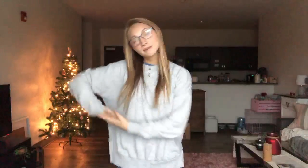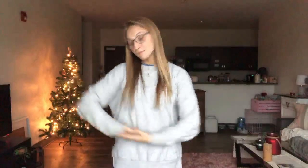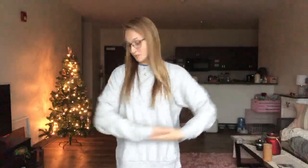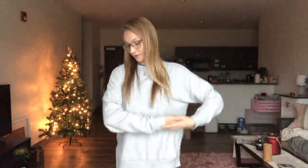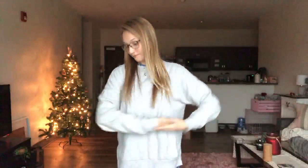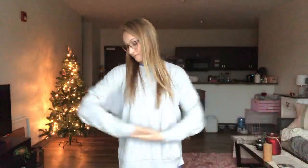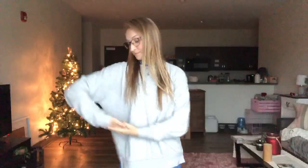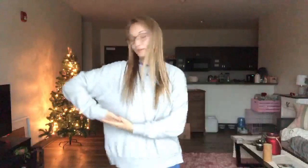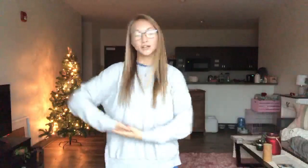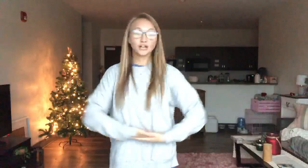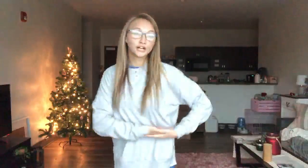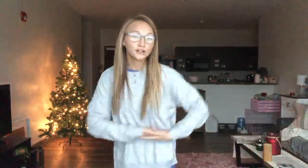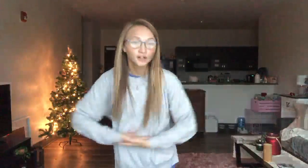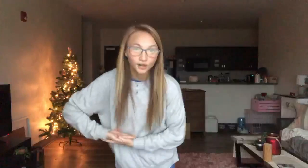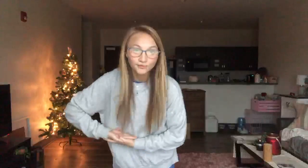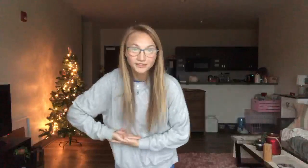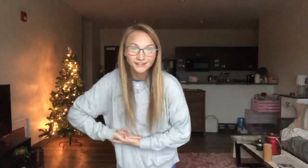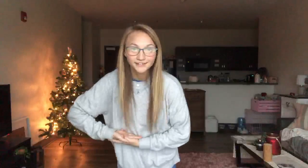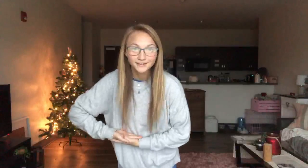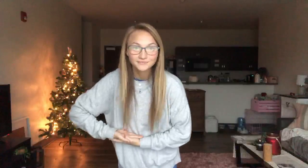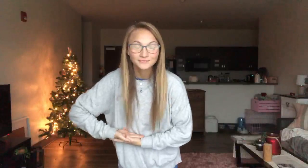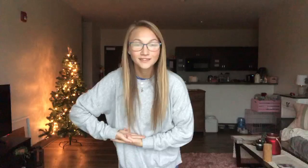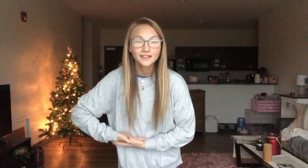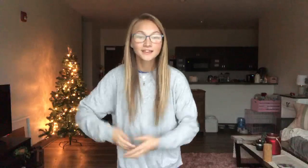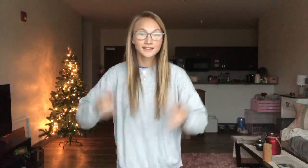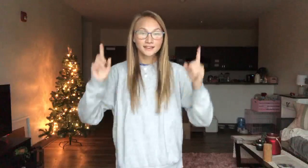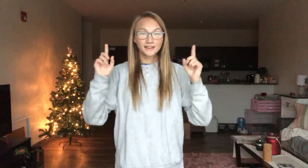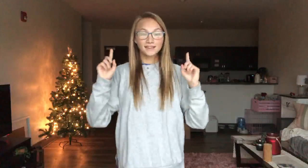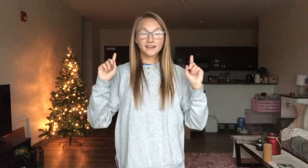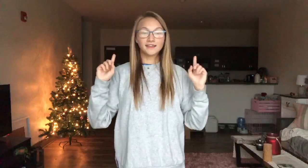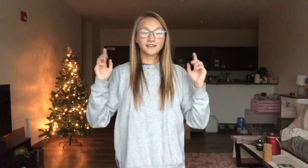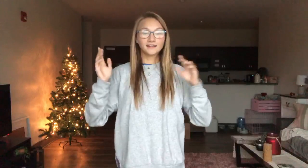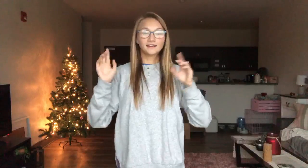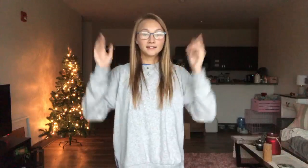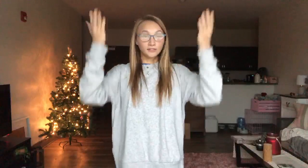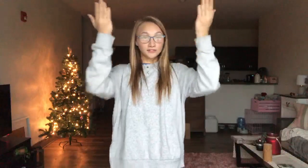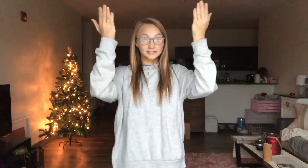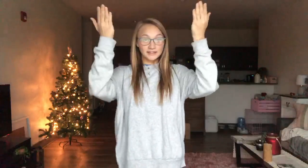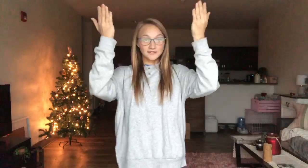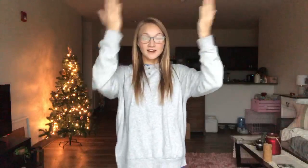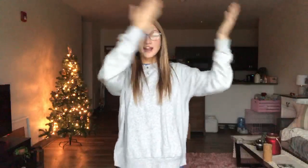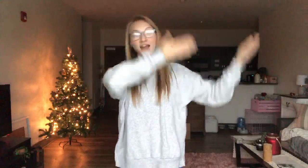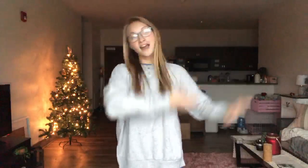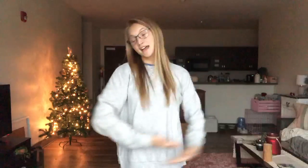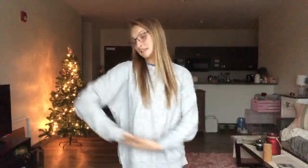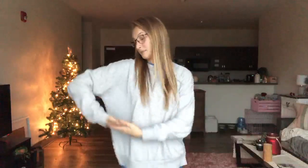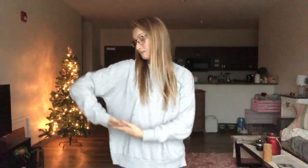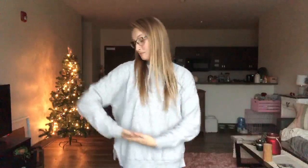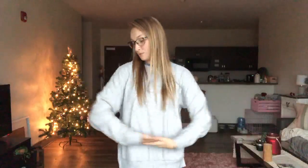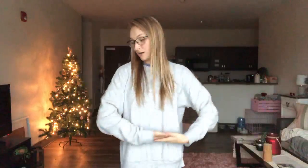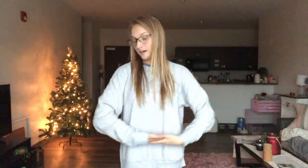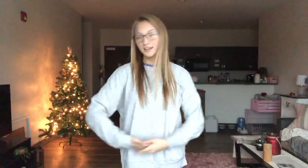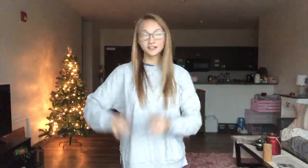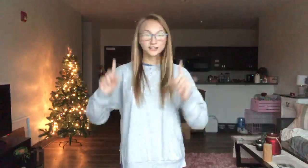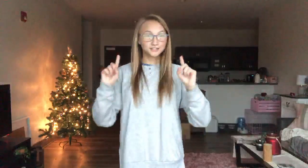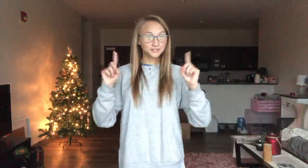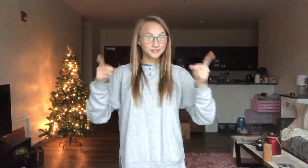been born. We're going to cradle our arms together. And then, a savior has been born to